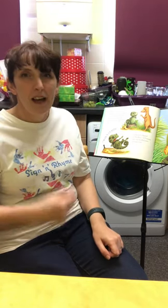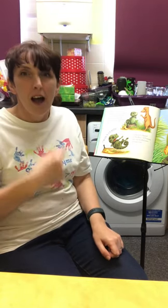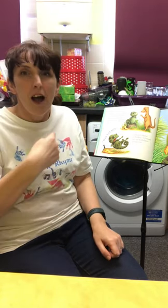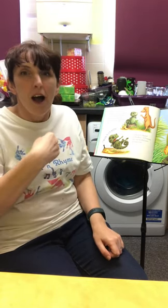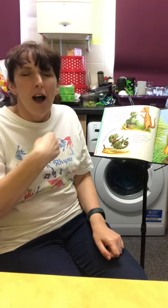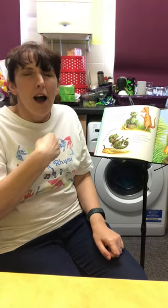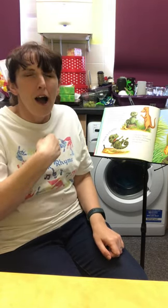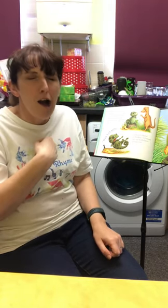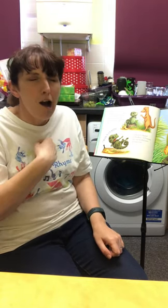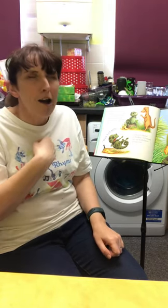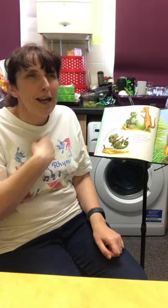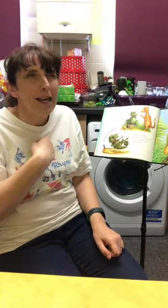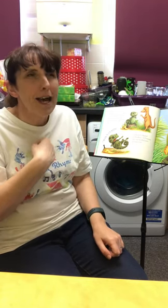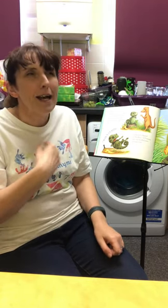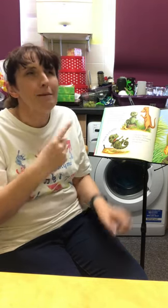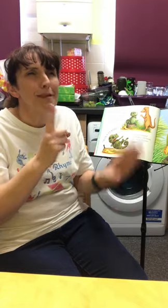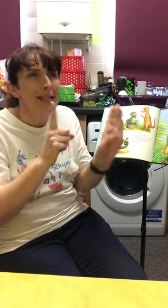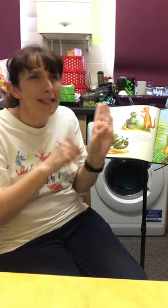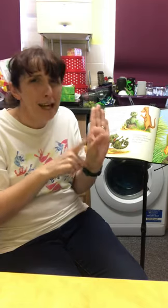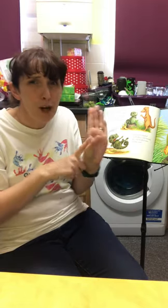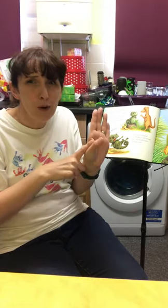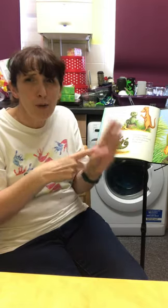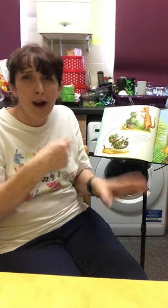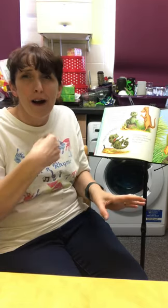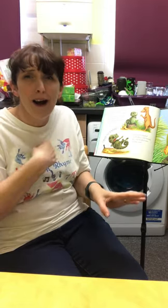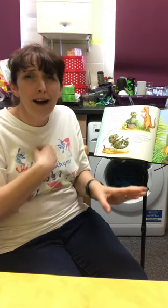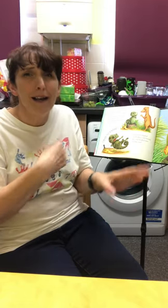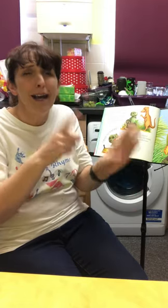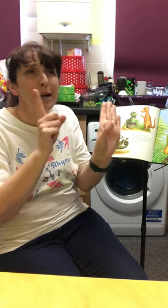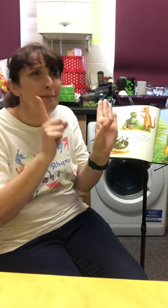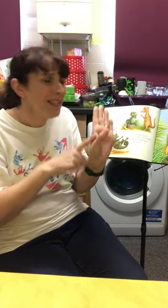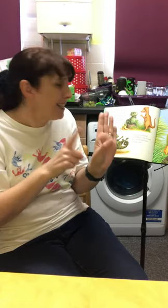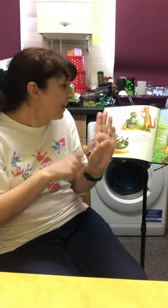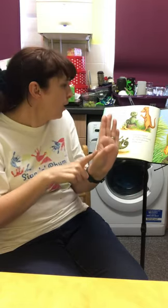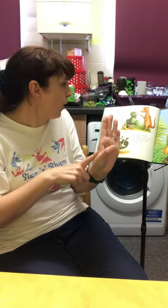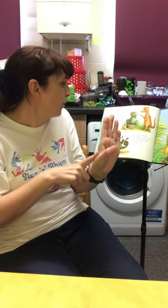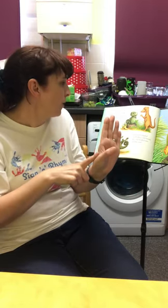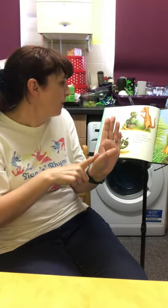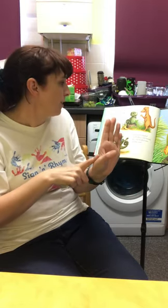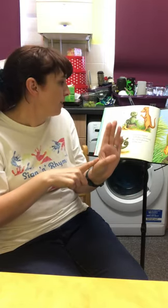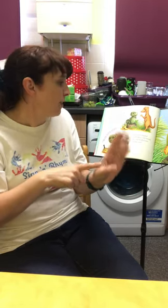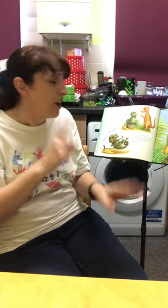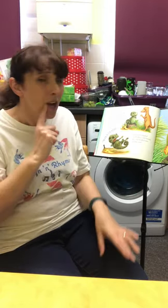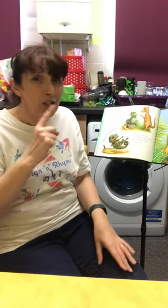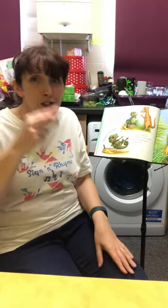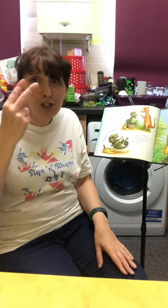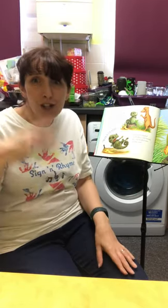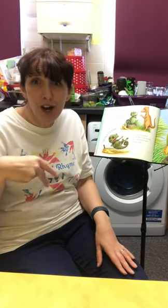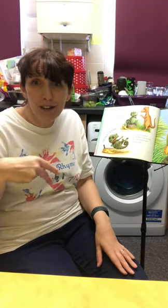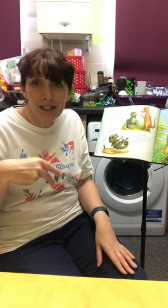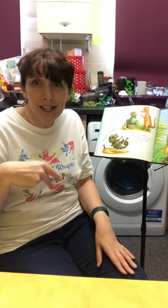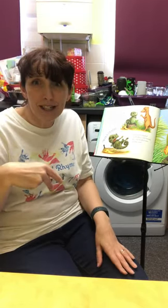I am yellow, I am yellow, chanted